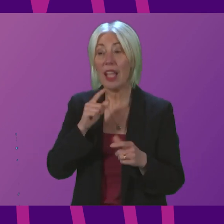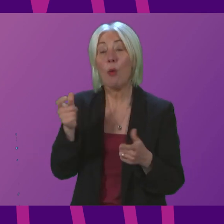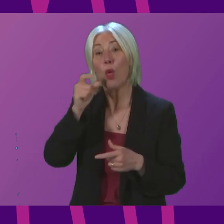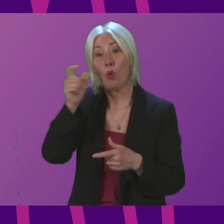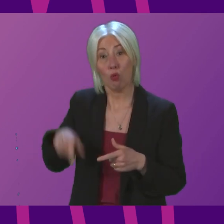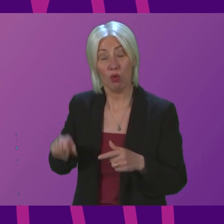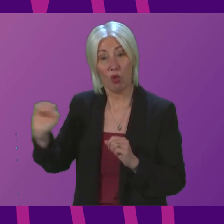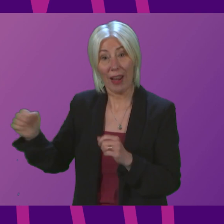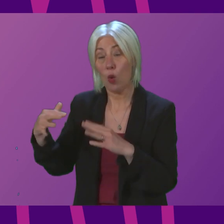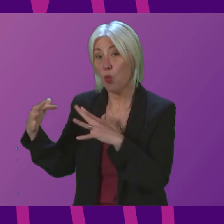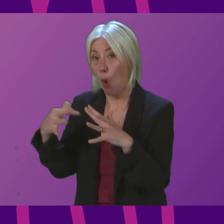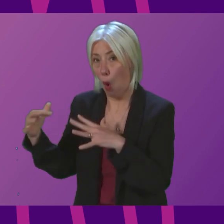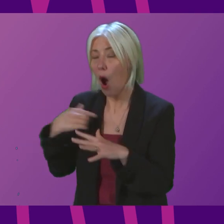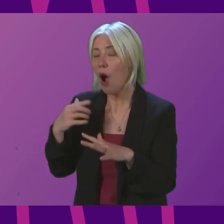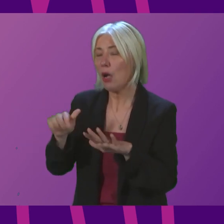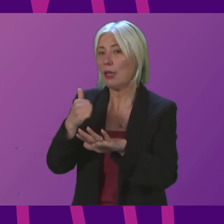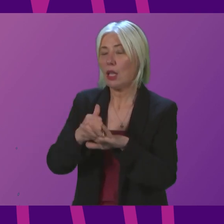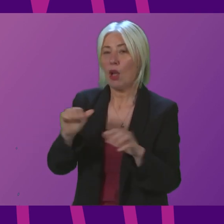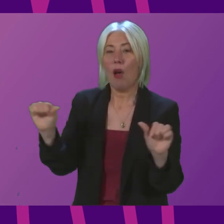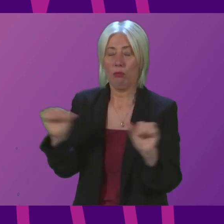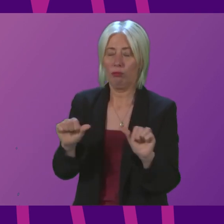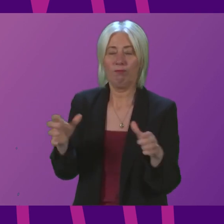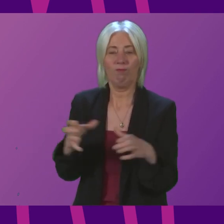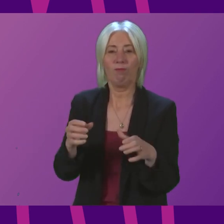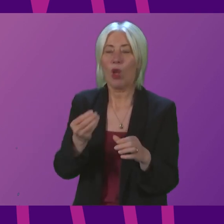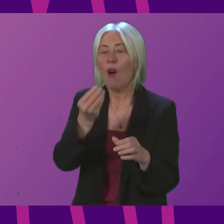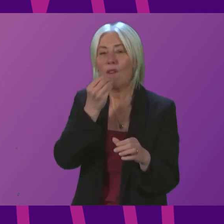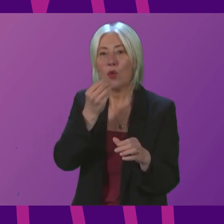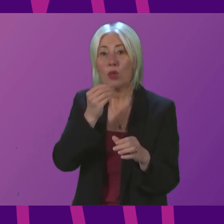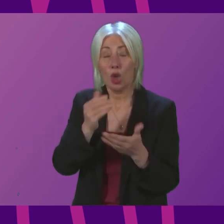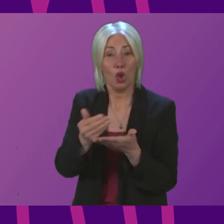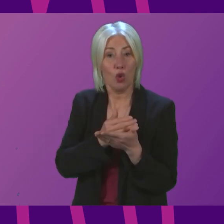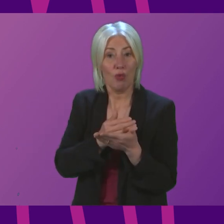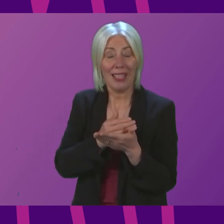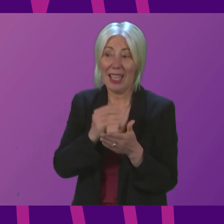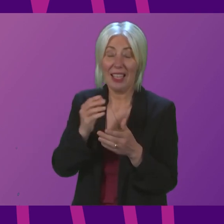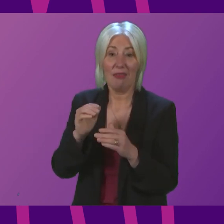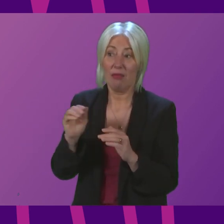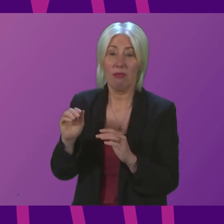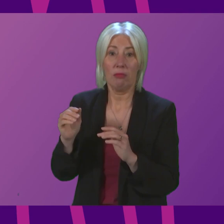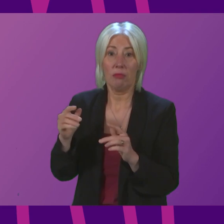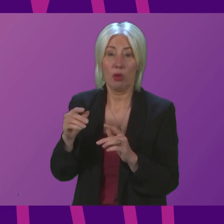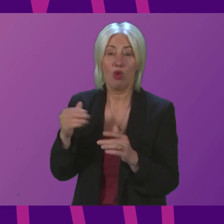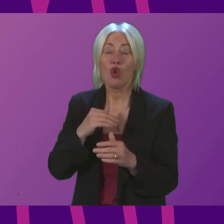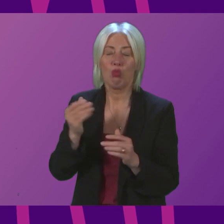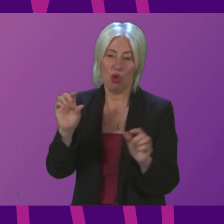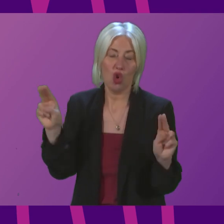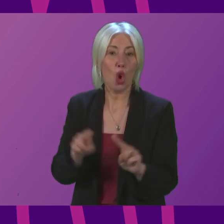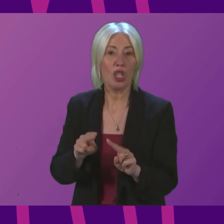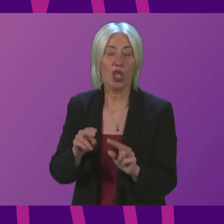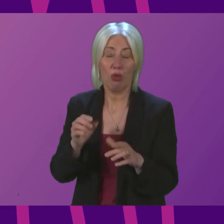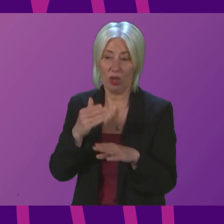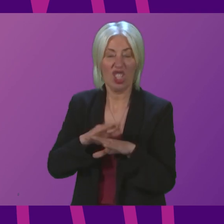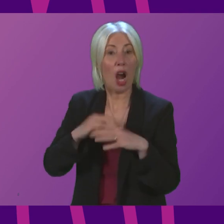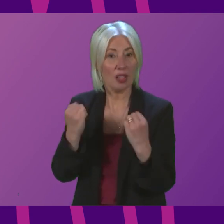Ukraine, Scottish Ministers established a short life food security and supply task force together with industry. The task force is